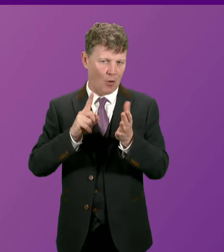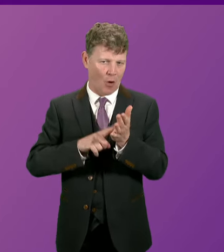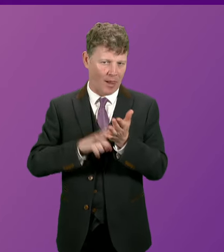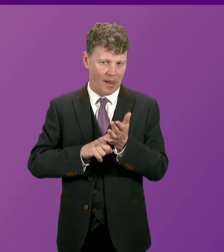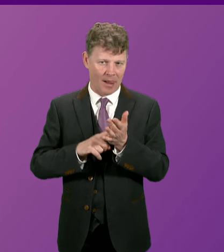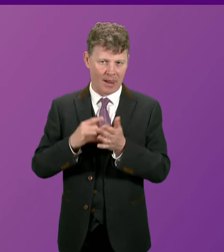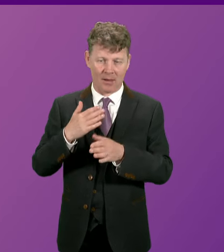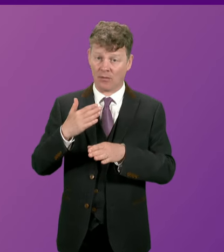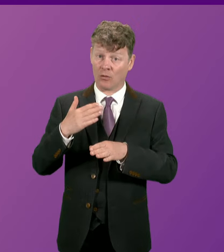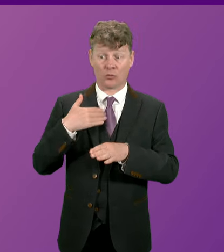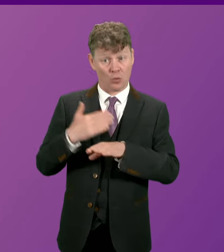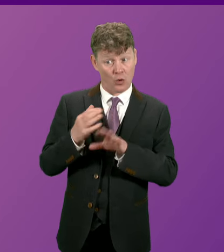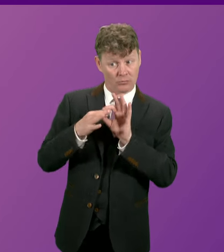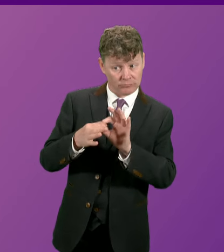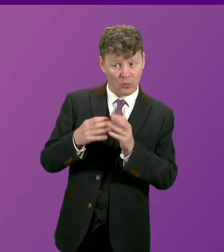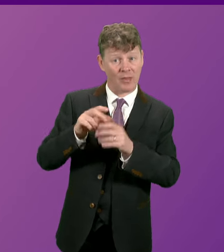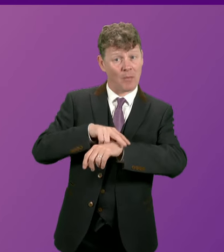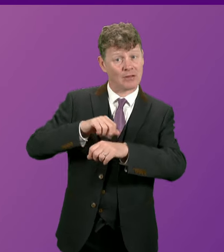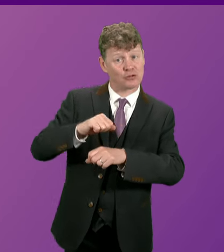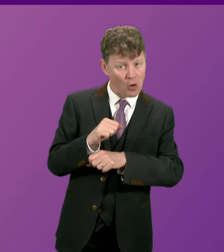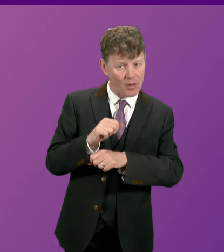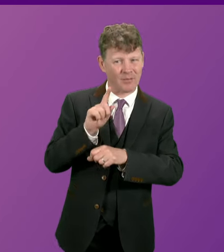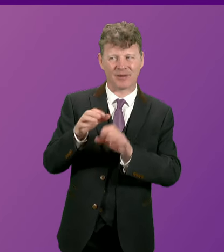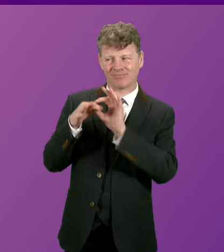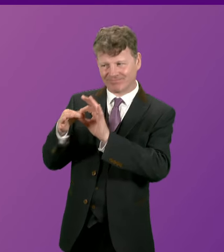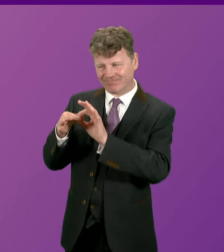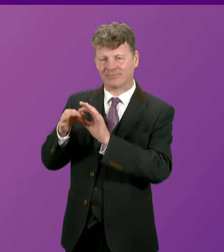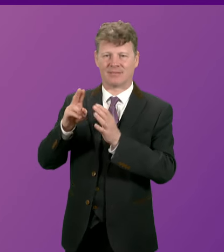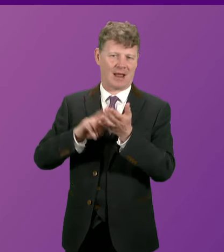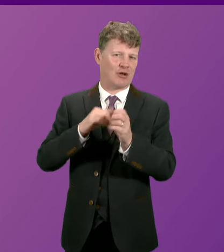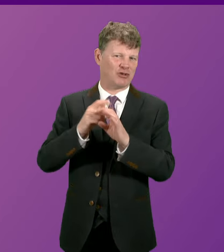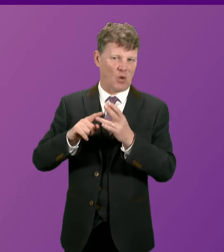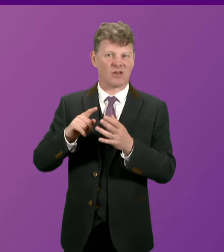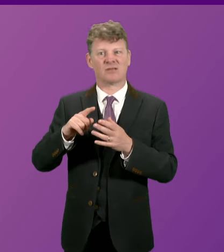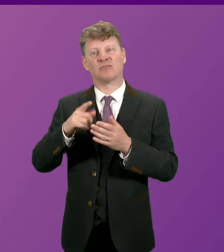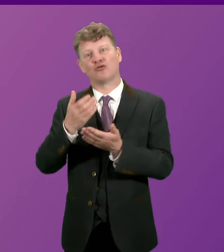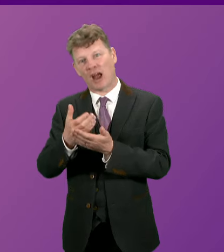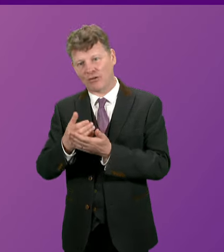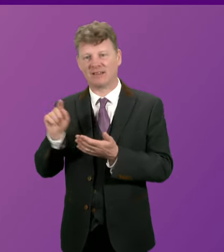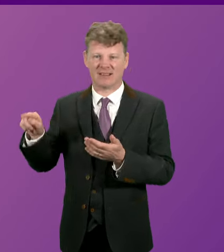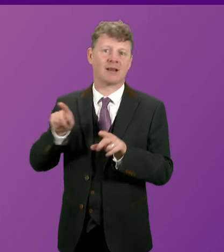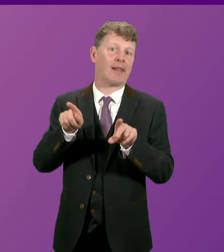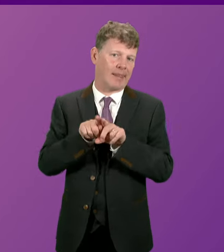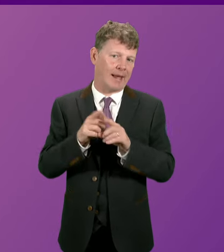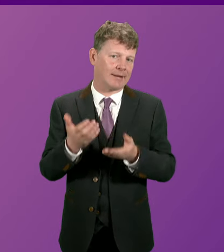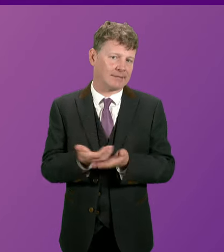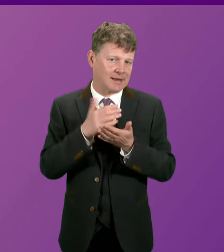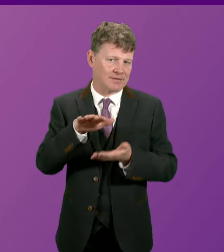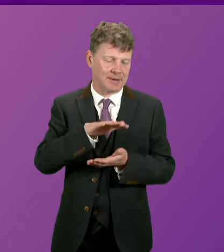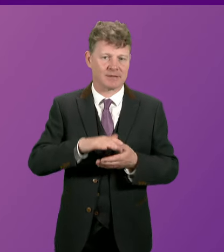in collaboration with police scotland but also crucially in collaboration with third sector organizations excellent third sector organizations like safe space